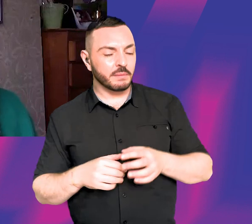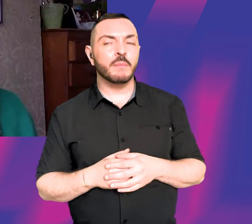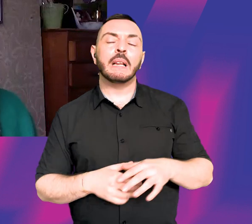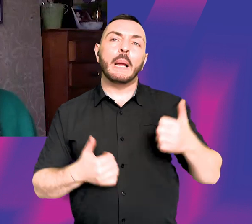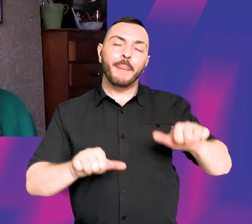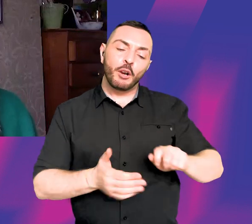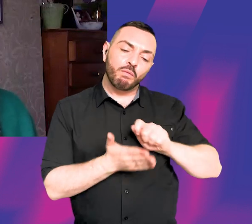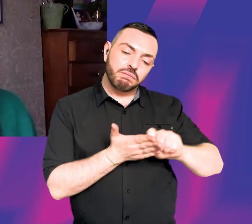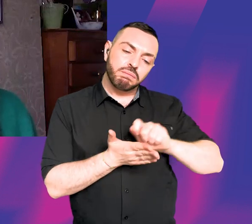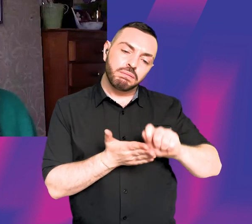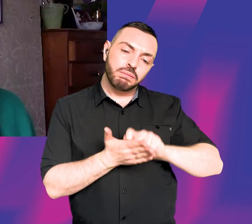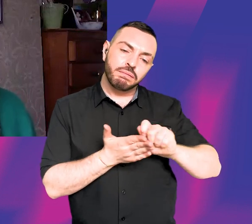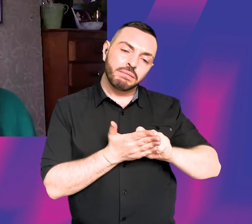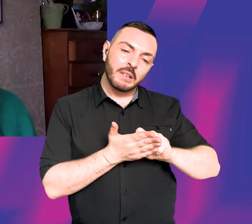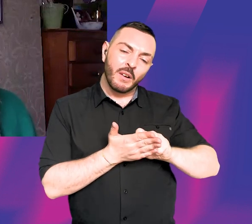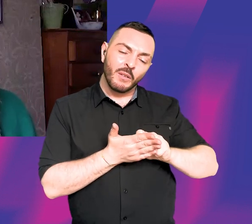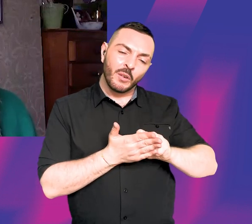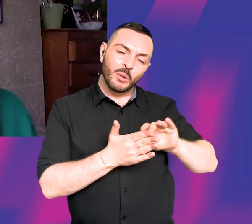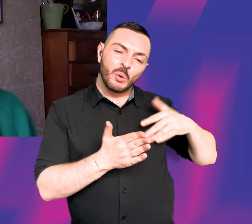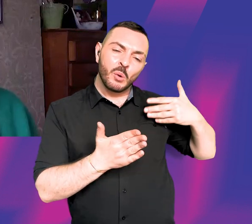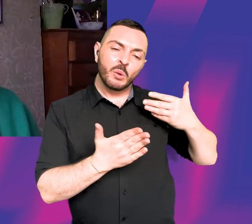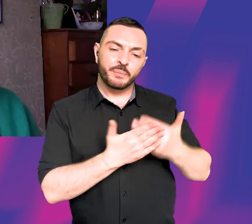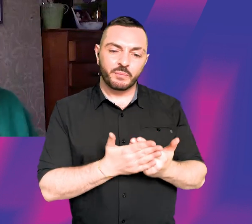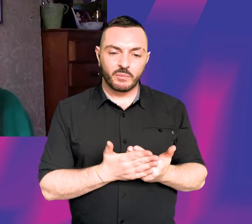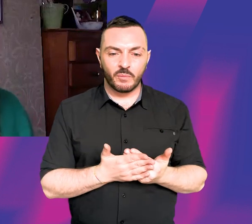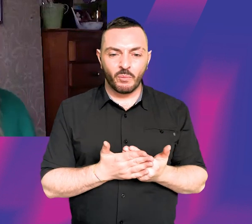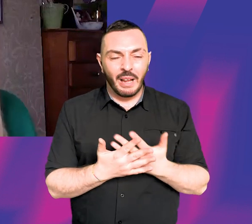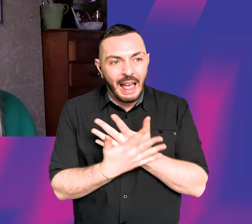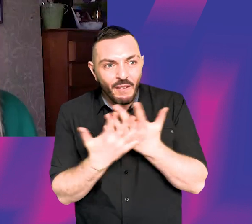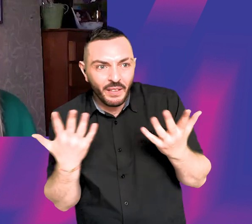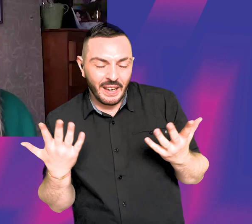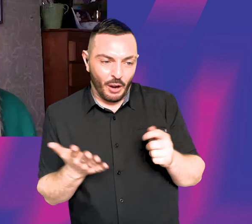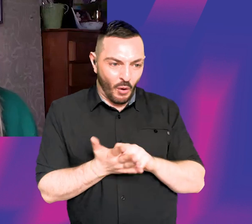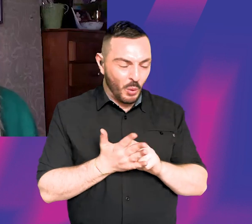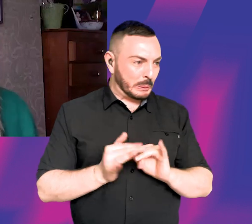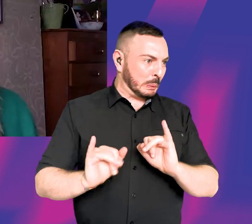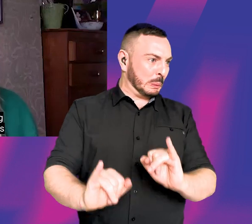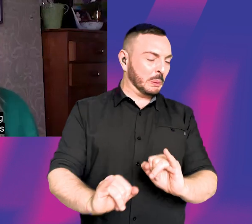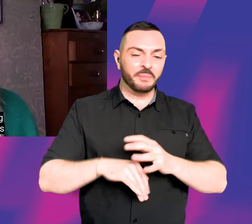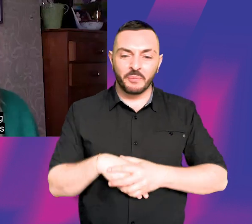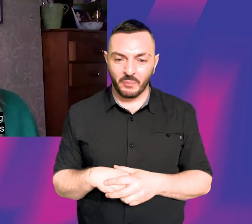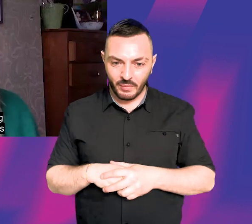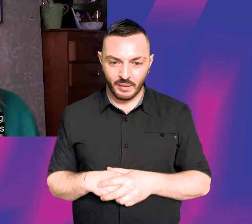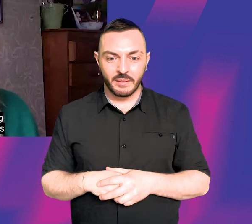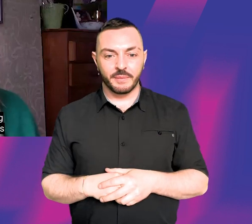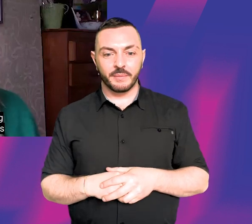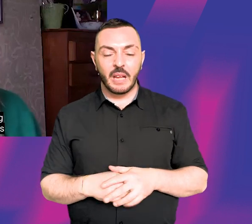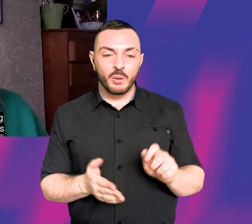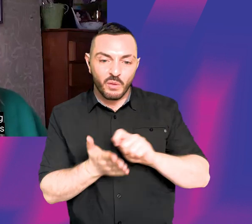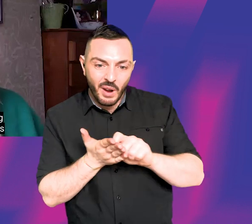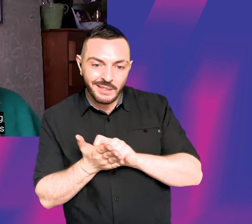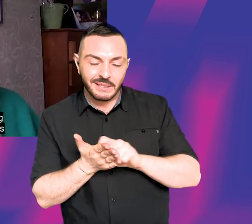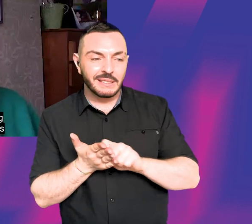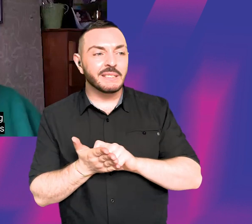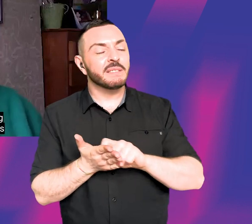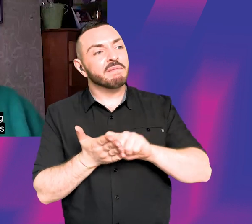writing for quite a long time. But everything that I wrote was just so terrible. I just, you know, I was writing and kind of